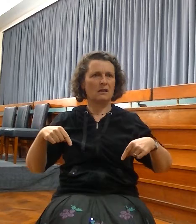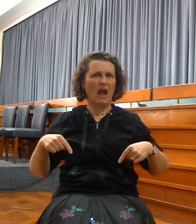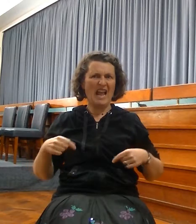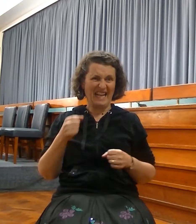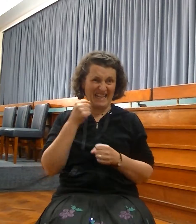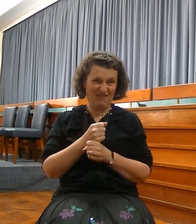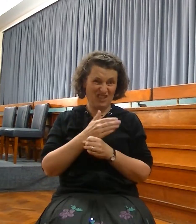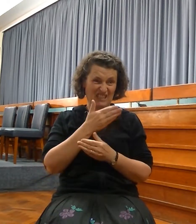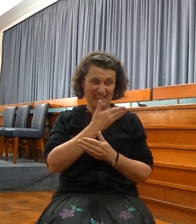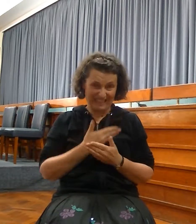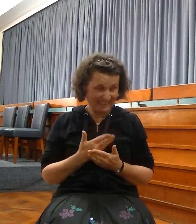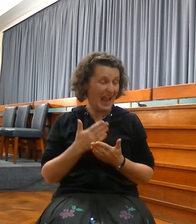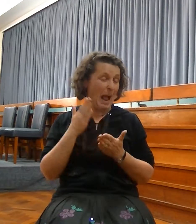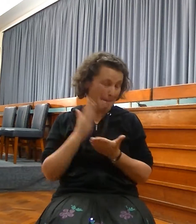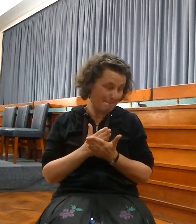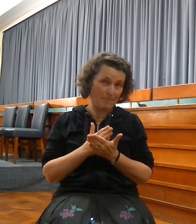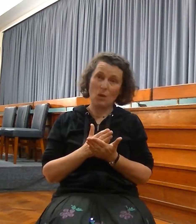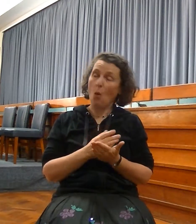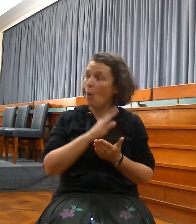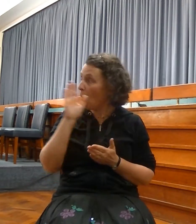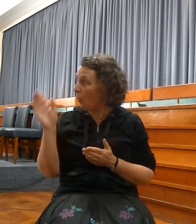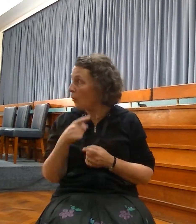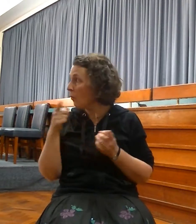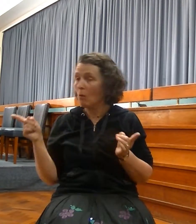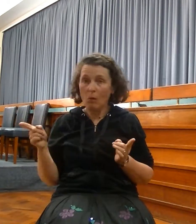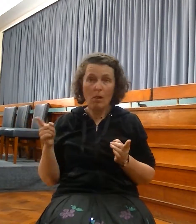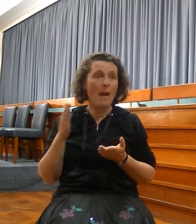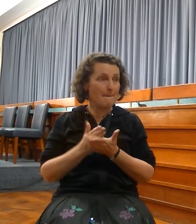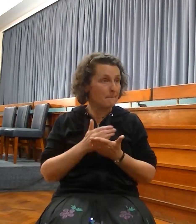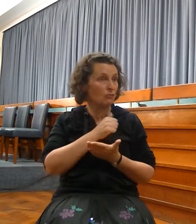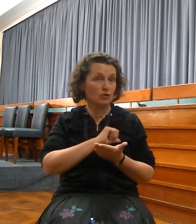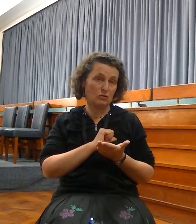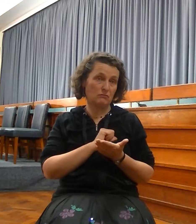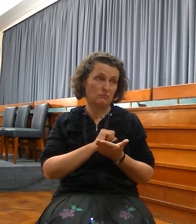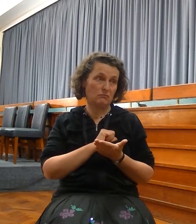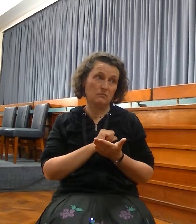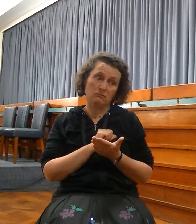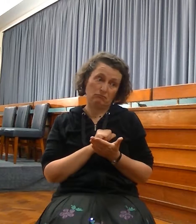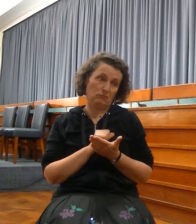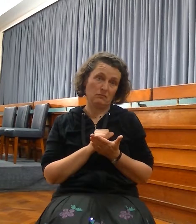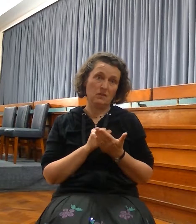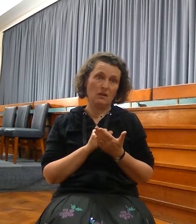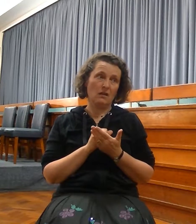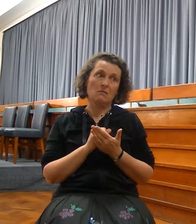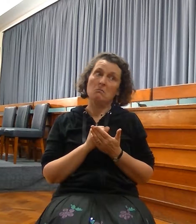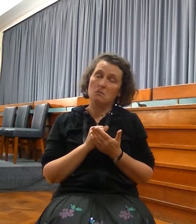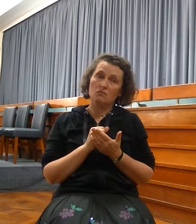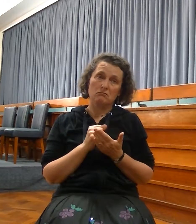hope so. They said they were. But we can't be sure. But in heaven we shall be sure. And the perfect and